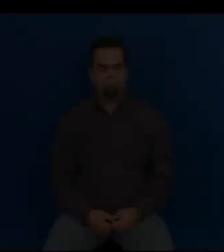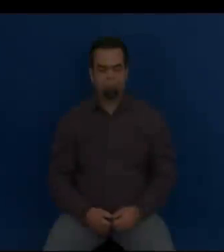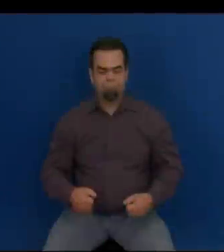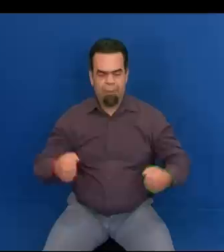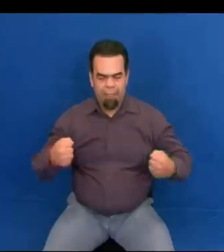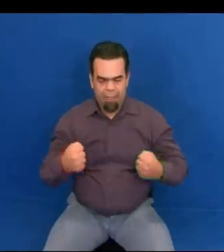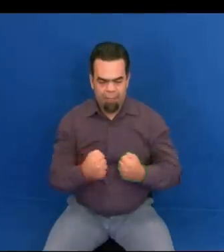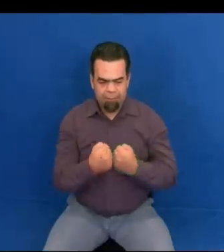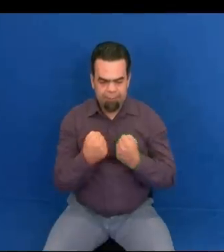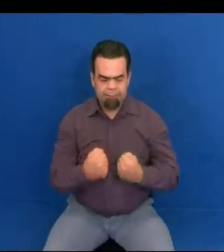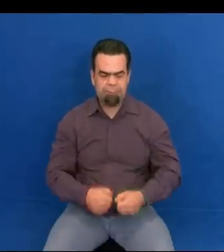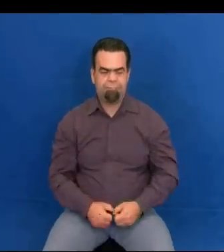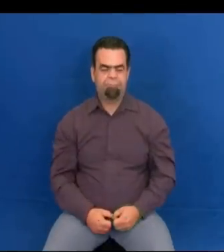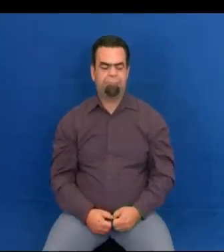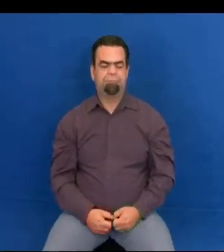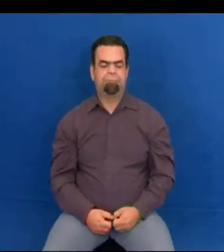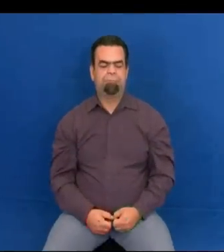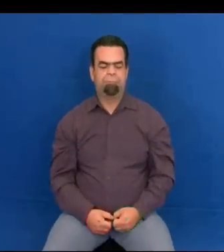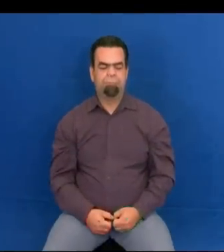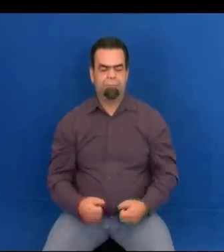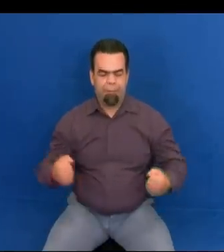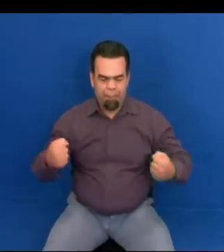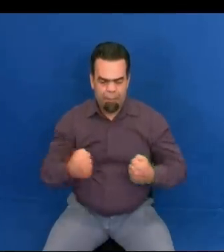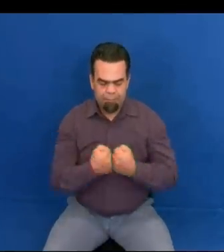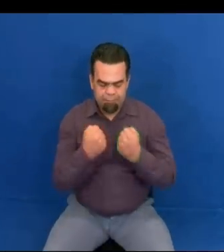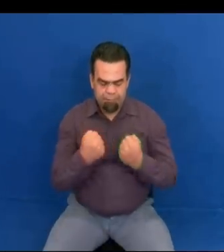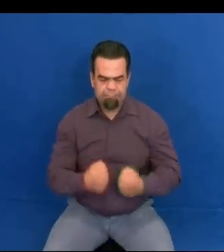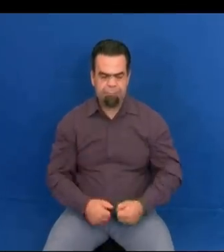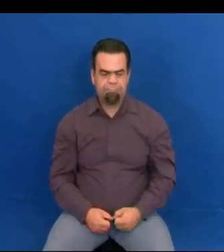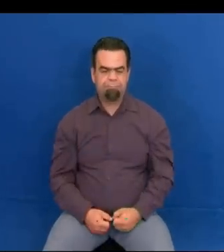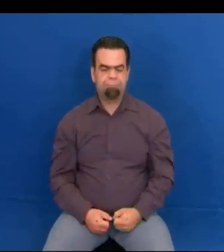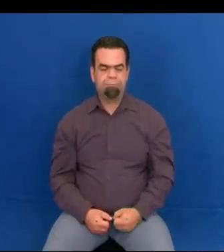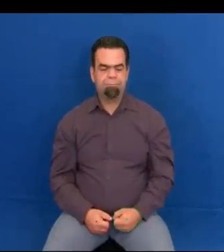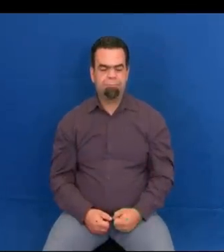First, signless hands are tracked creating trajectories for all the signs.